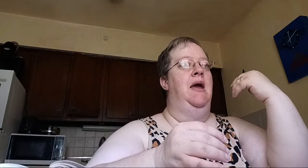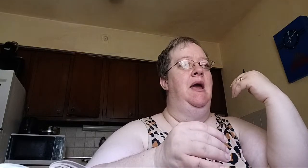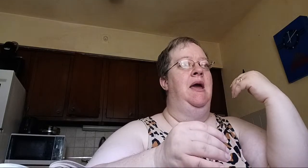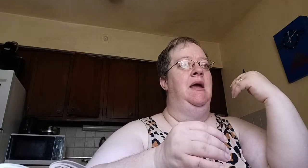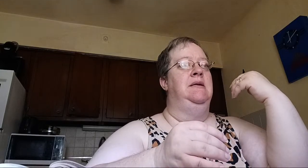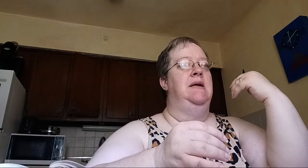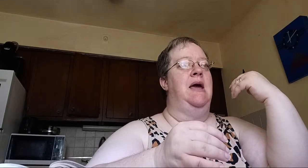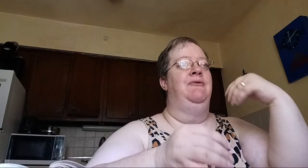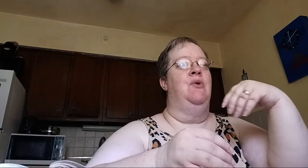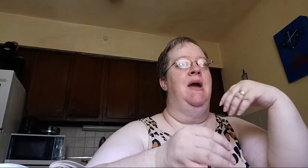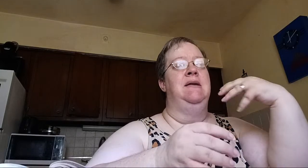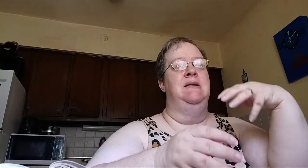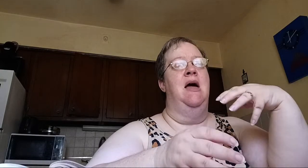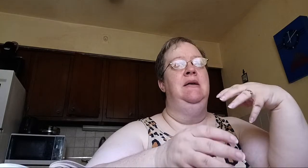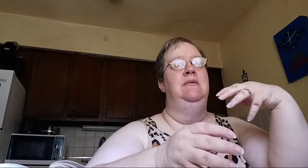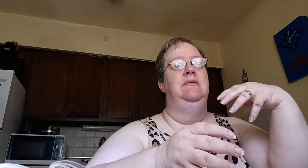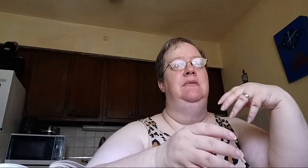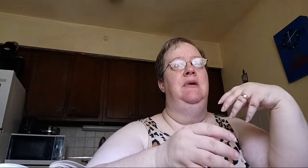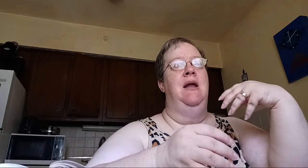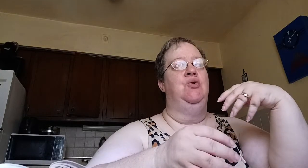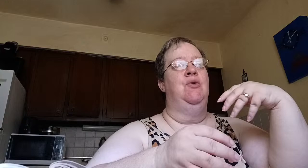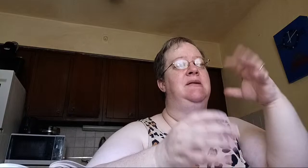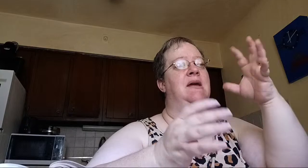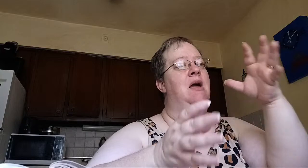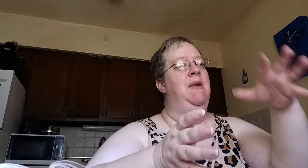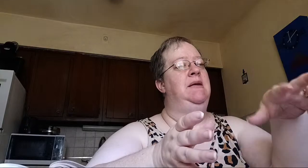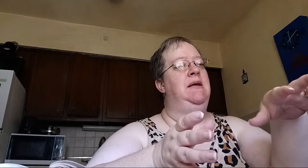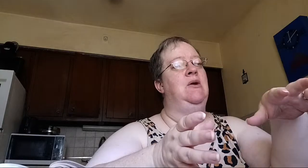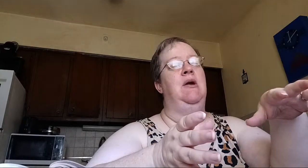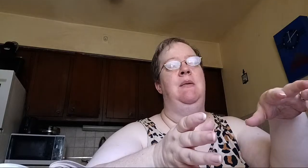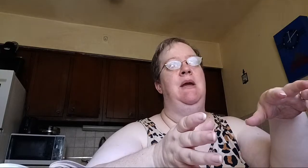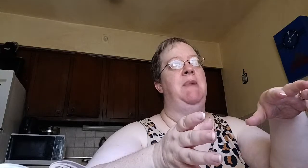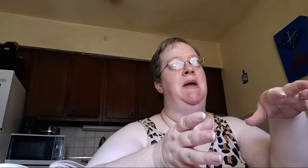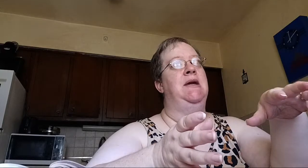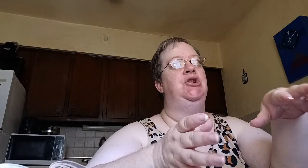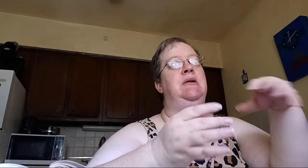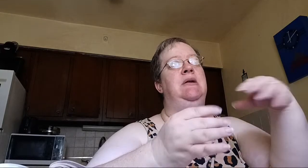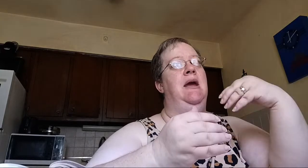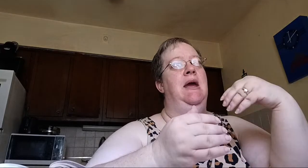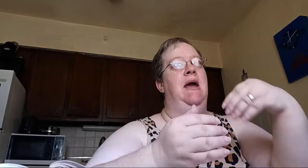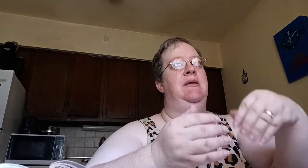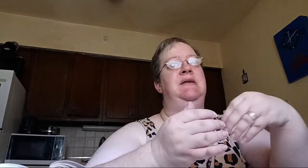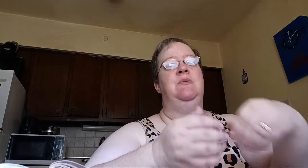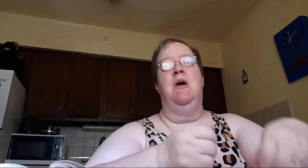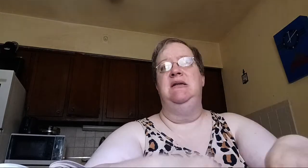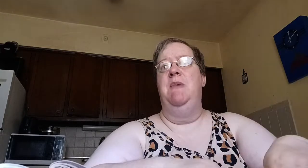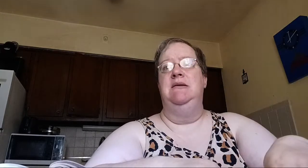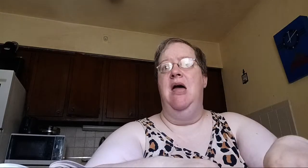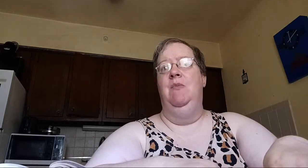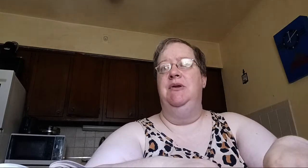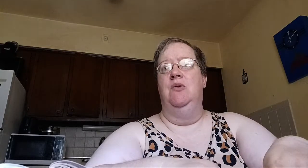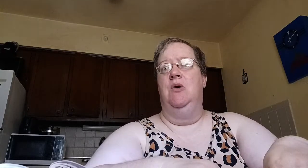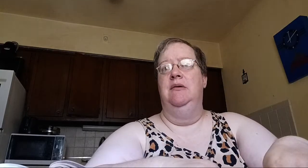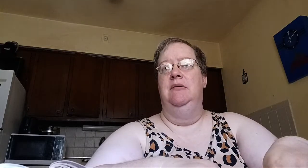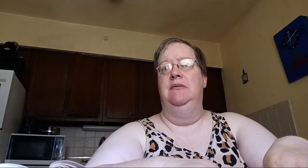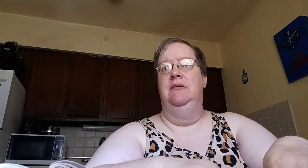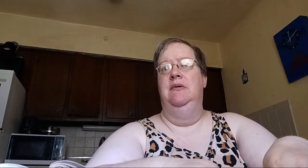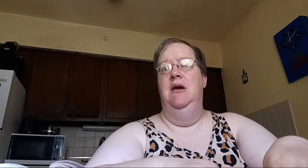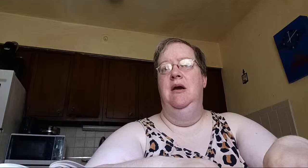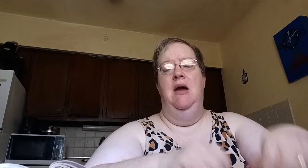And after I get done and I'm dressed, I come in here in my kitchen and this is where I spend time with the Lord. I